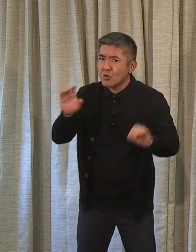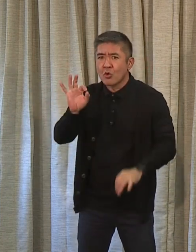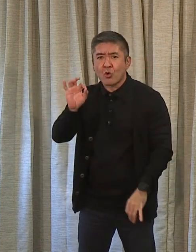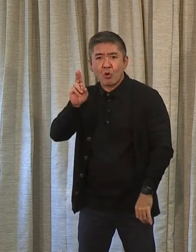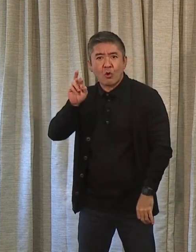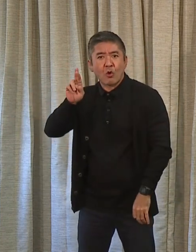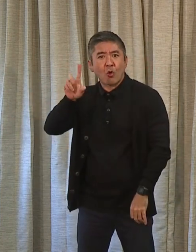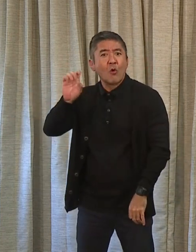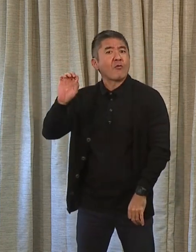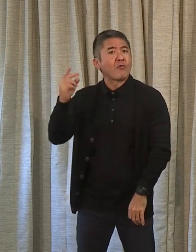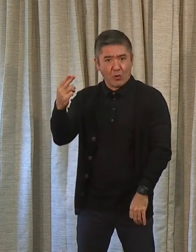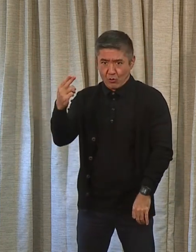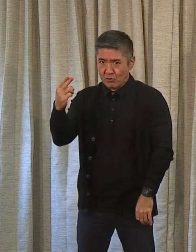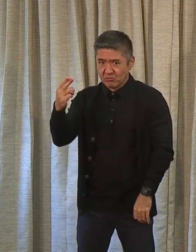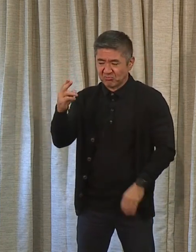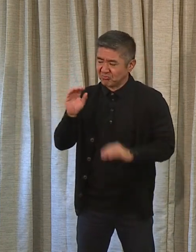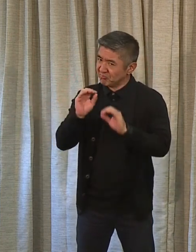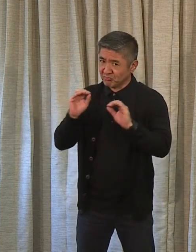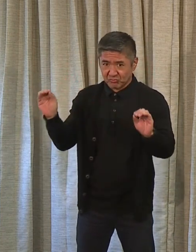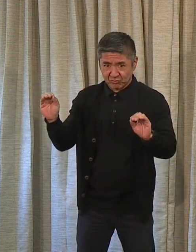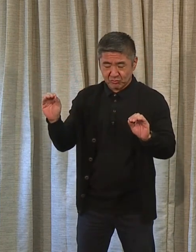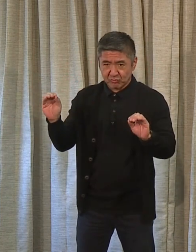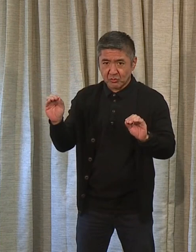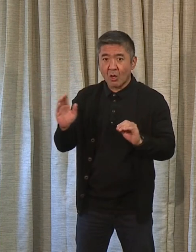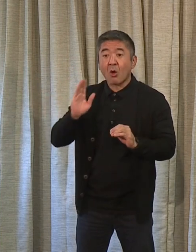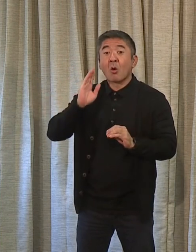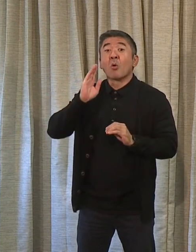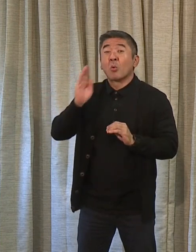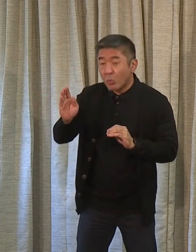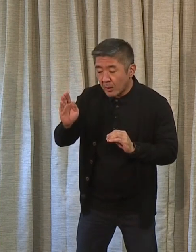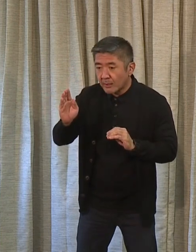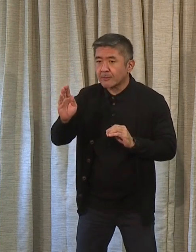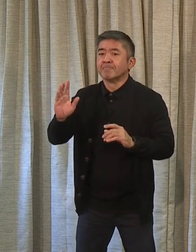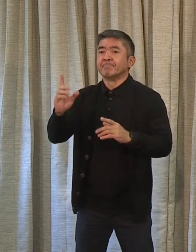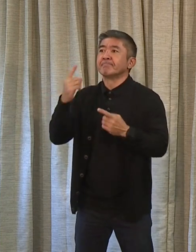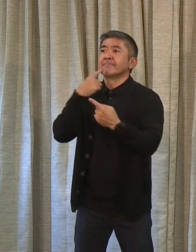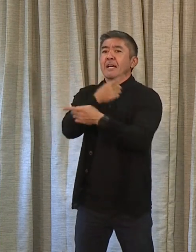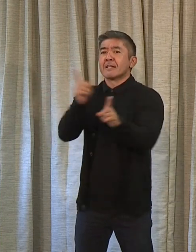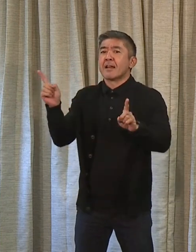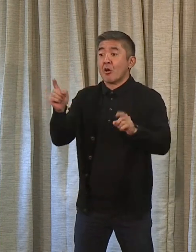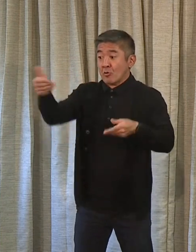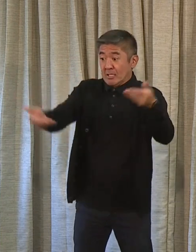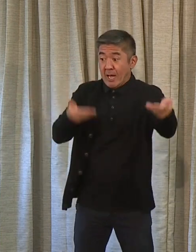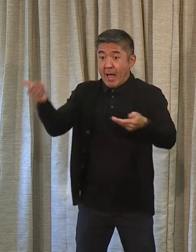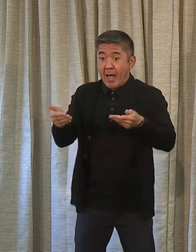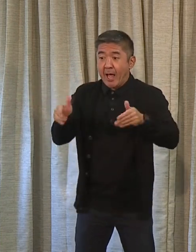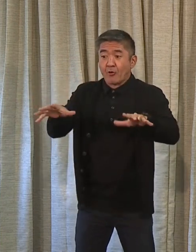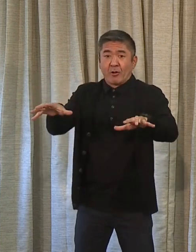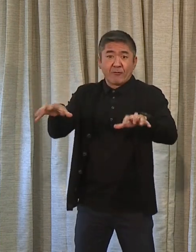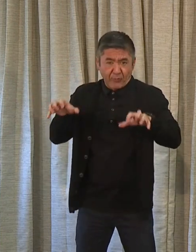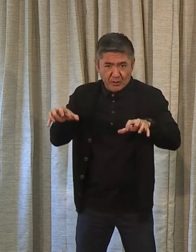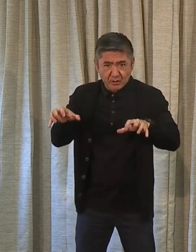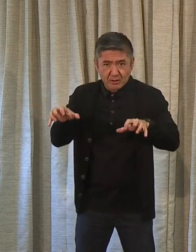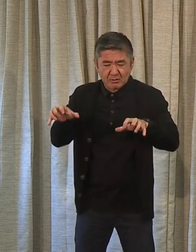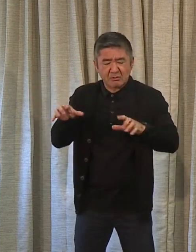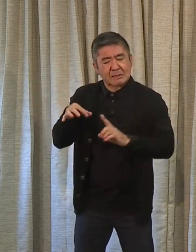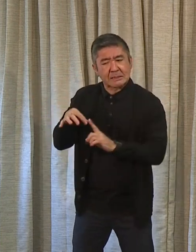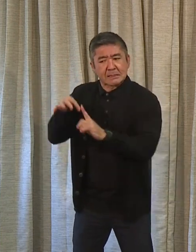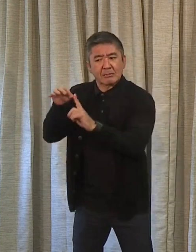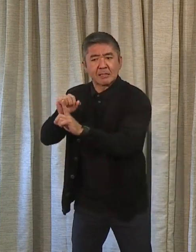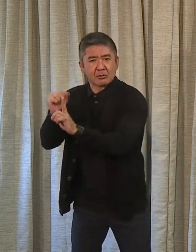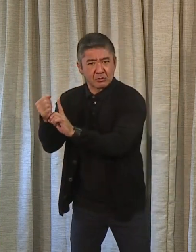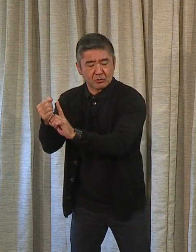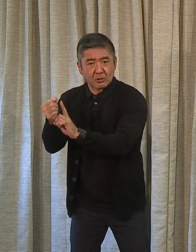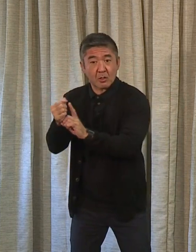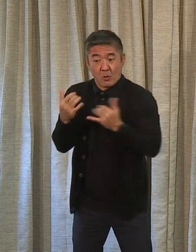absolutely no furloughs. But we will implement a hiring freeze with conditions, okay? And right now we